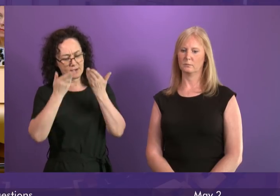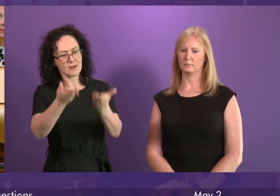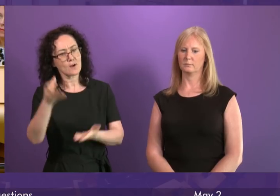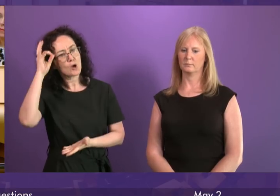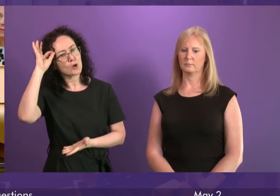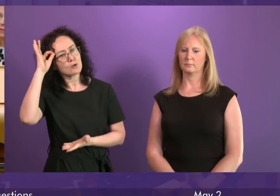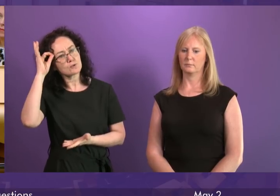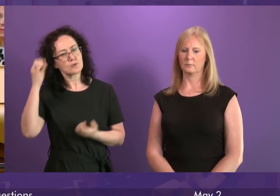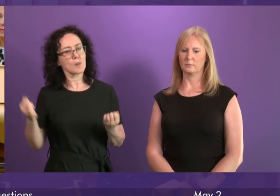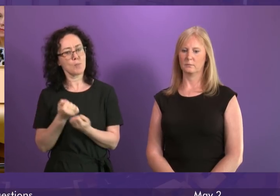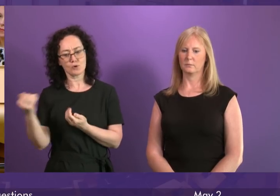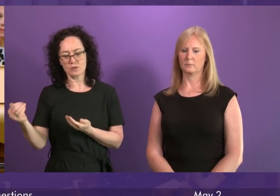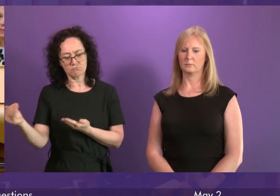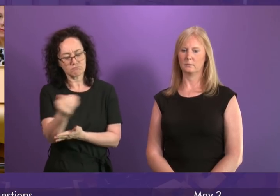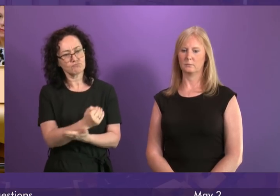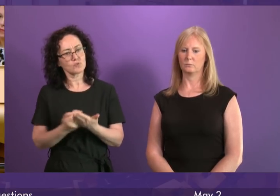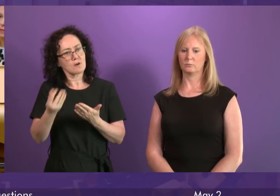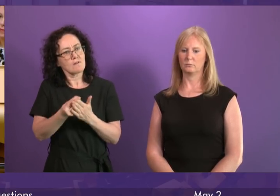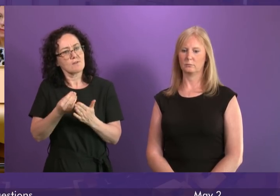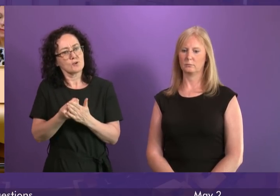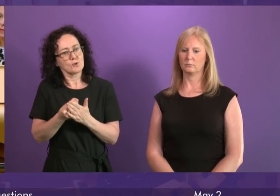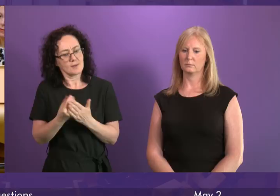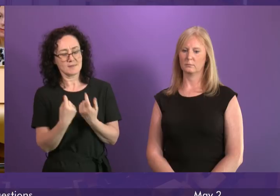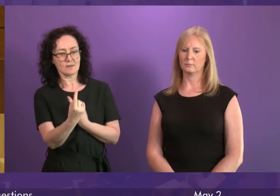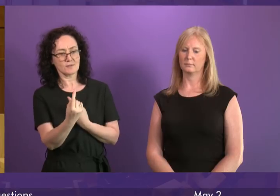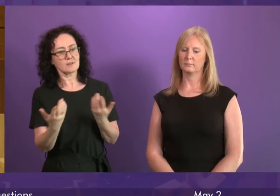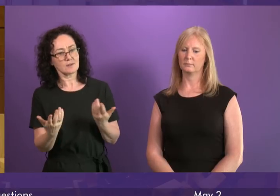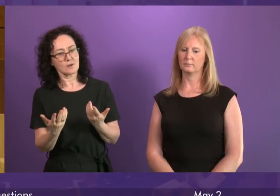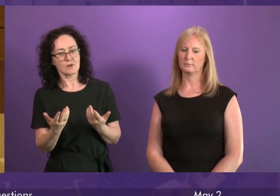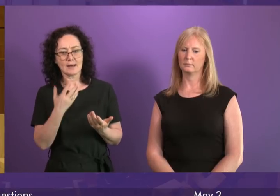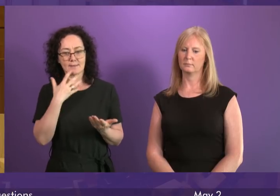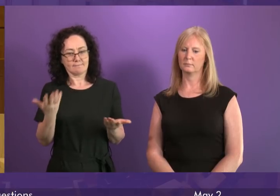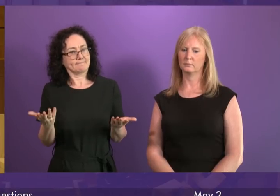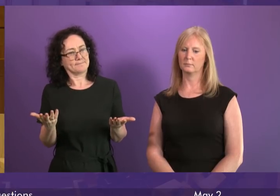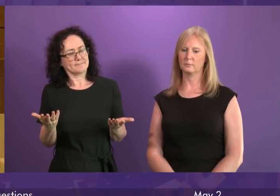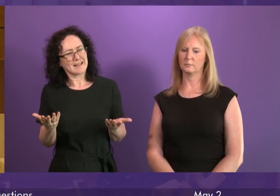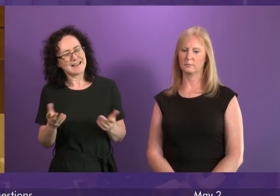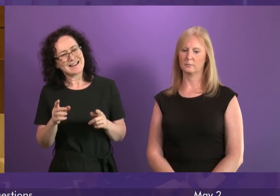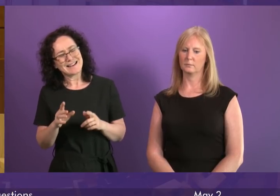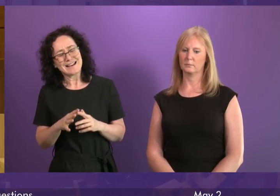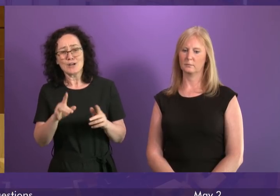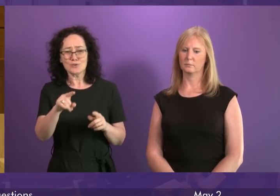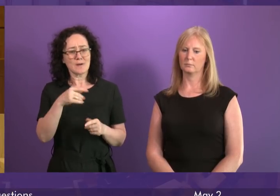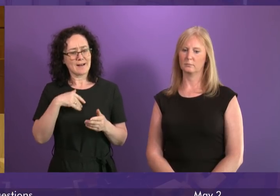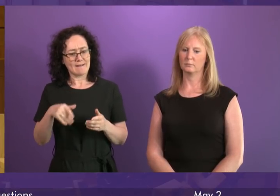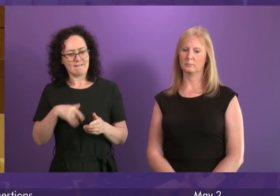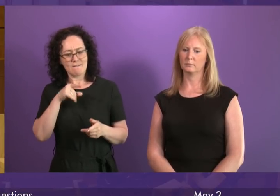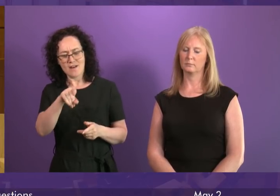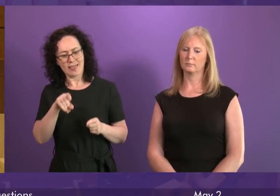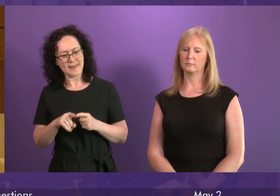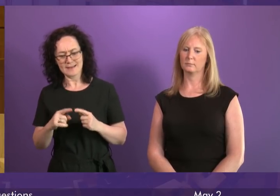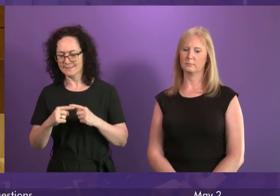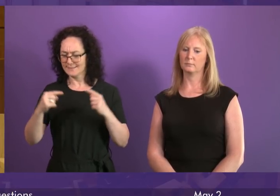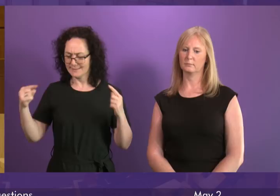raise the revenue to do exactly that to help get people out of cars and on to public transport so there is a glaring inconsistency